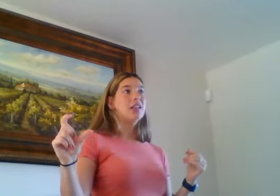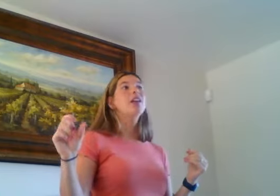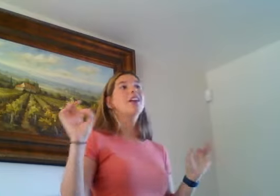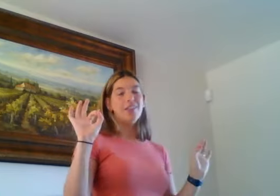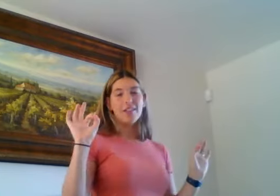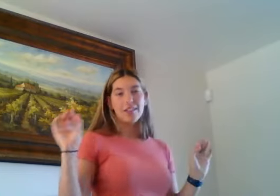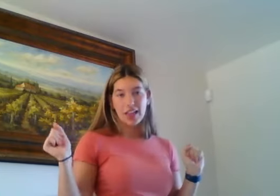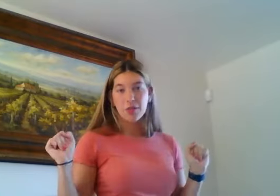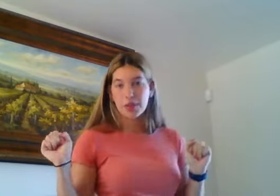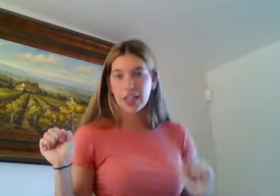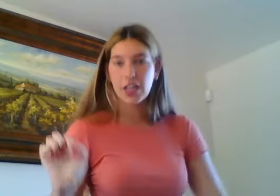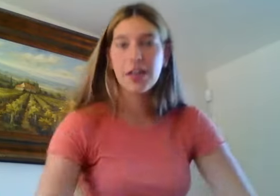Classmate. That was really good.